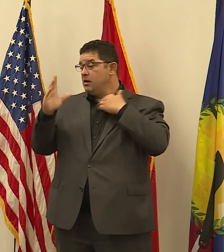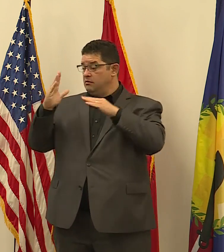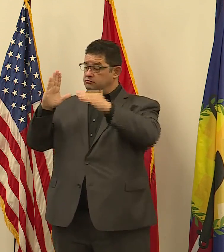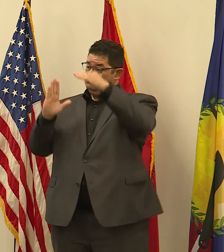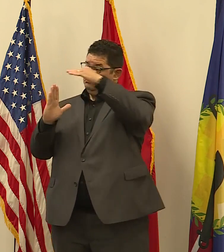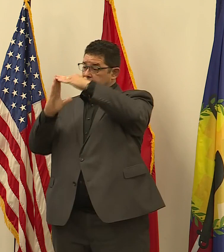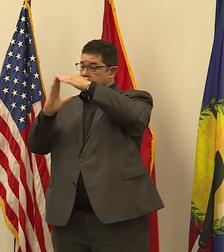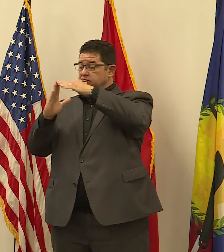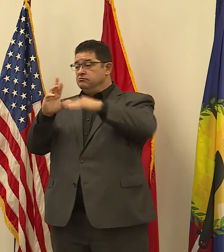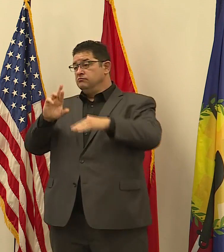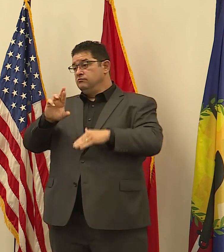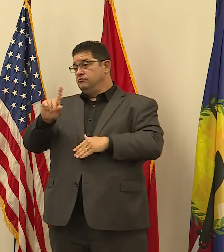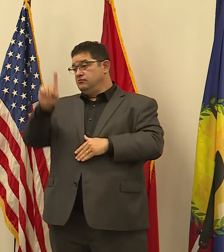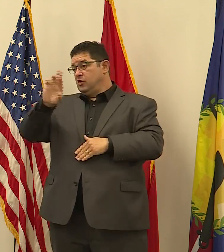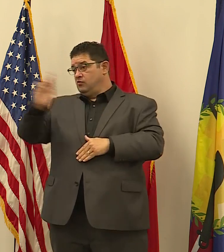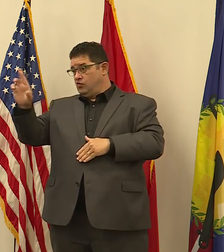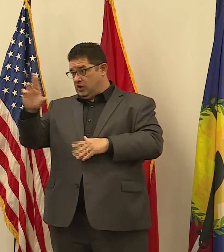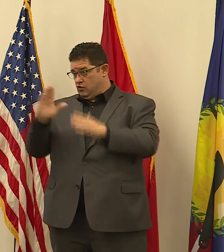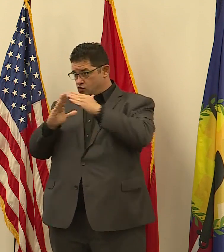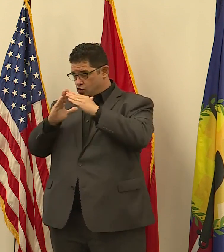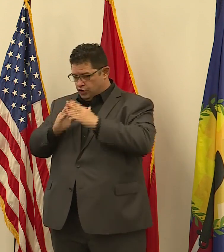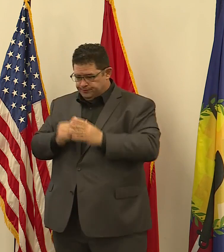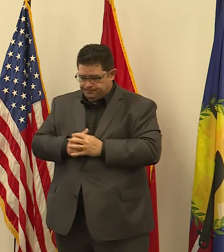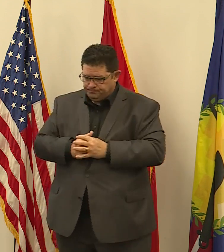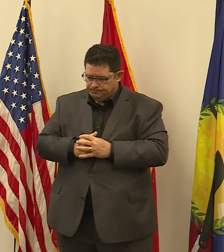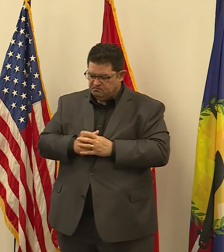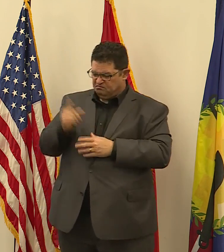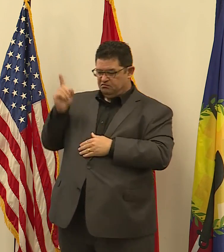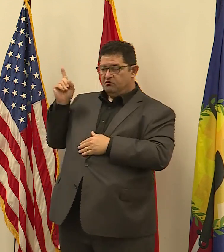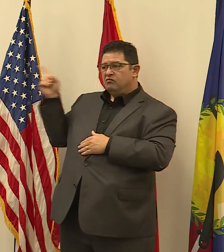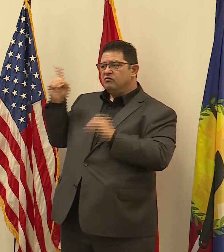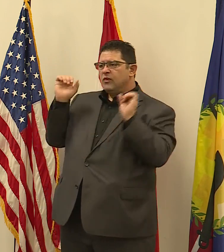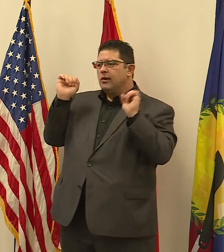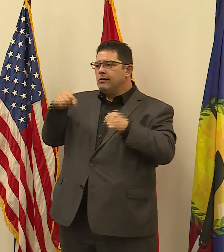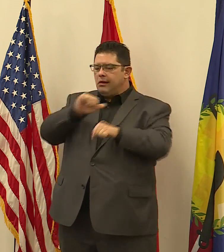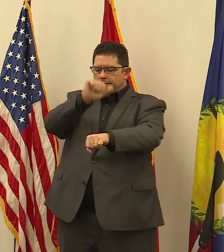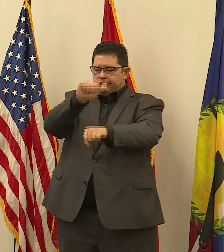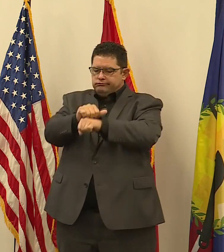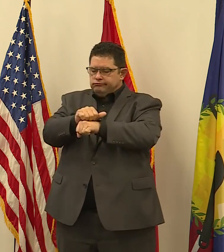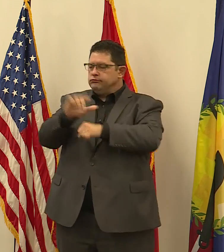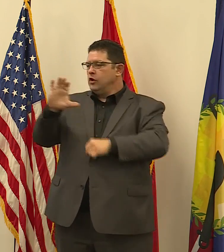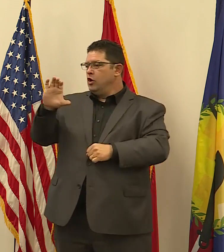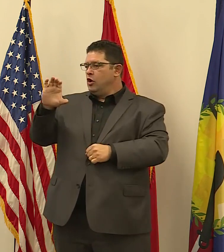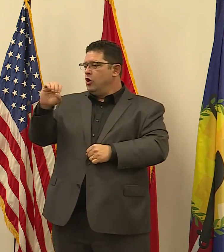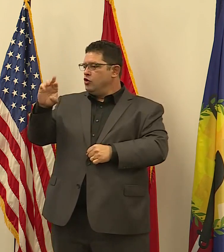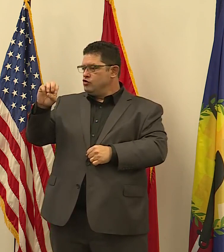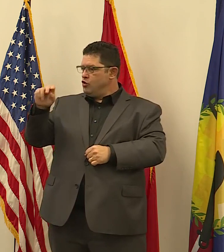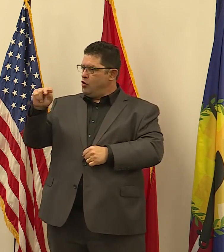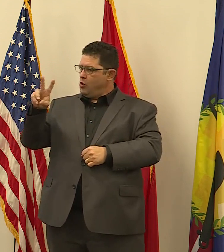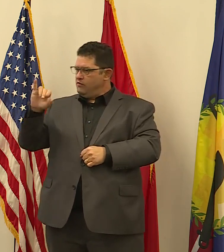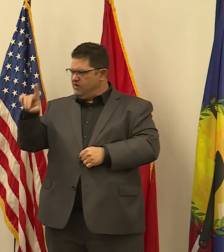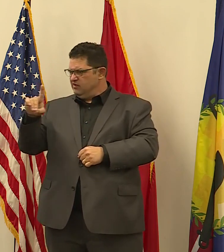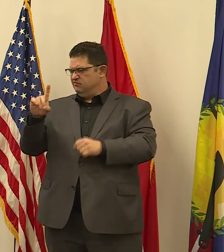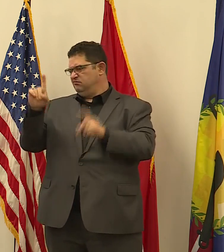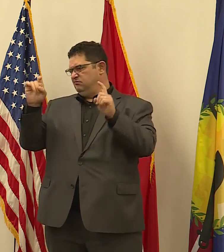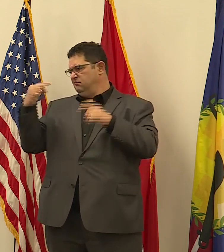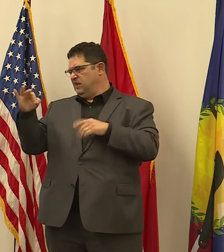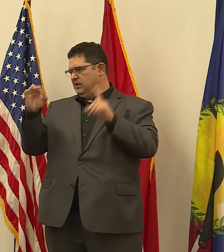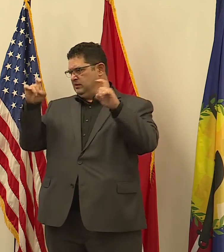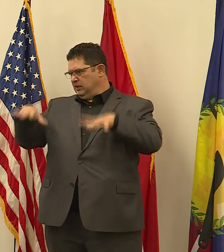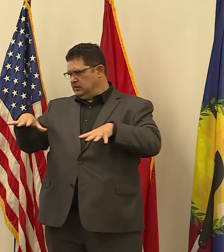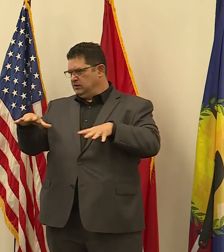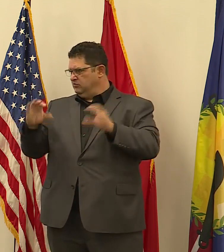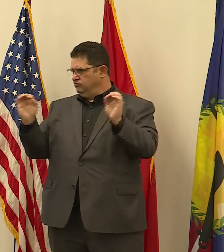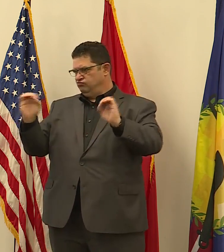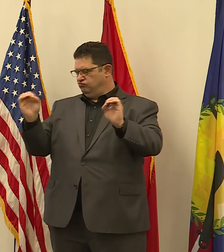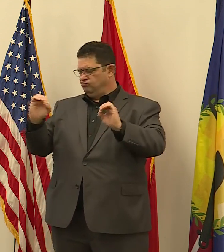On that site, you can make a reservation for a test for COVID-19 at no cost to the patient. We are working on